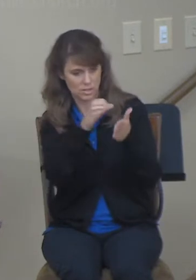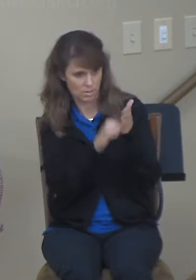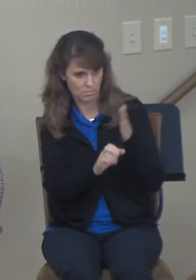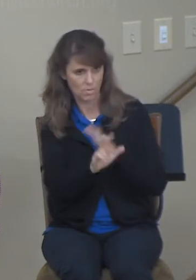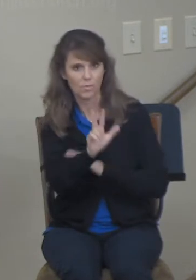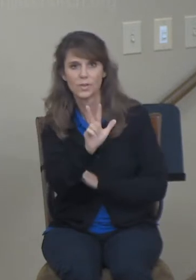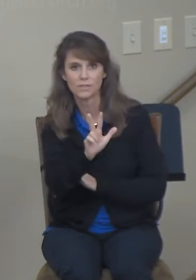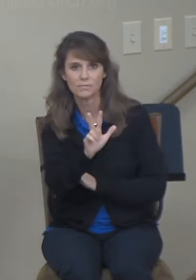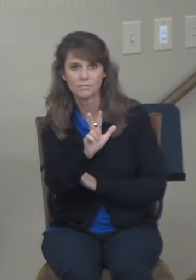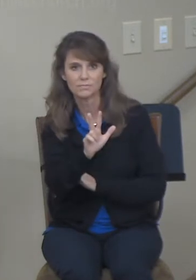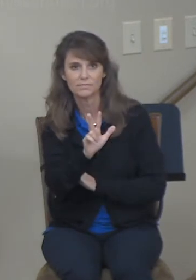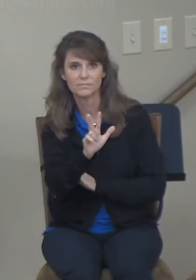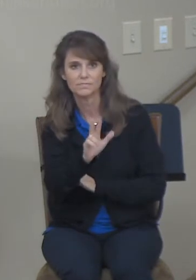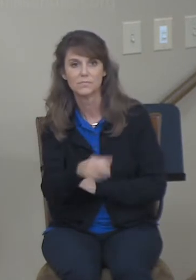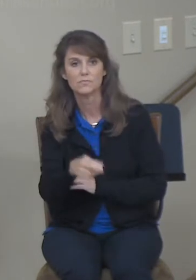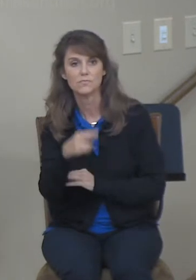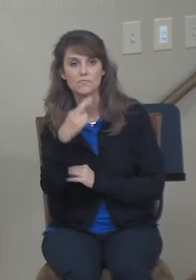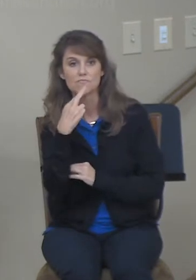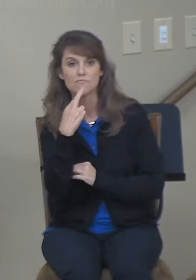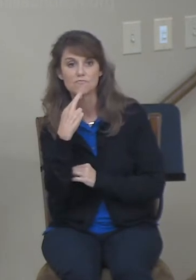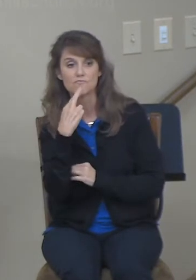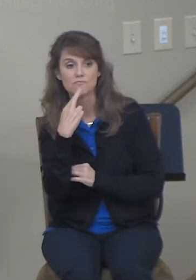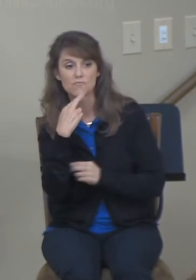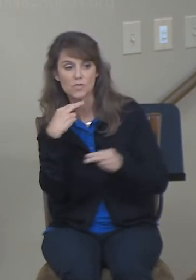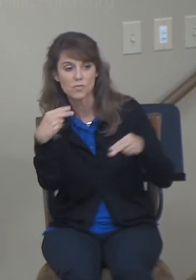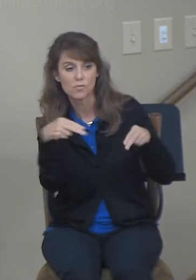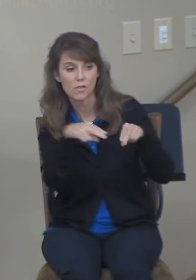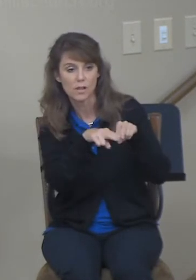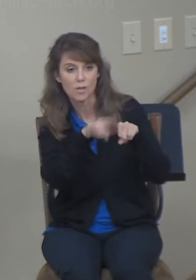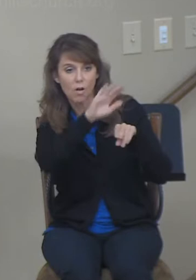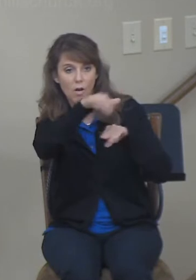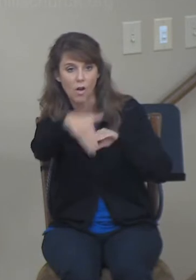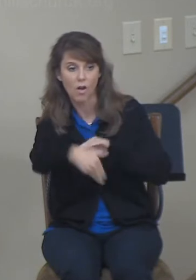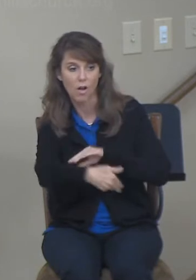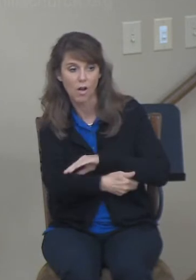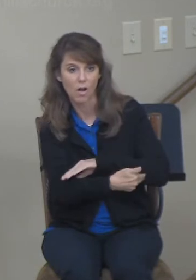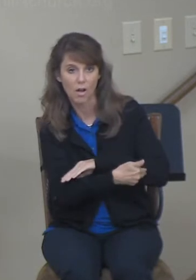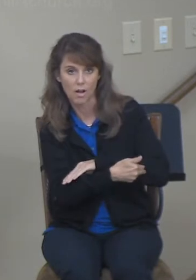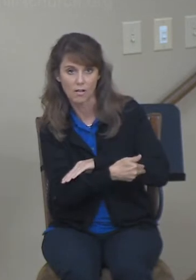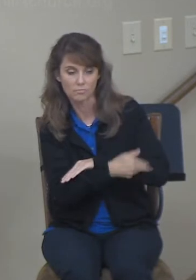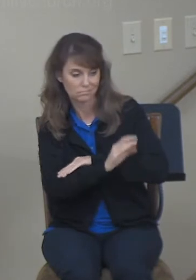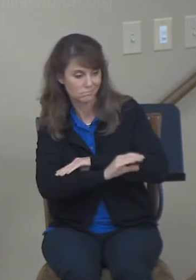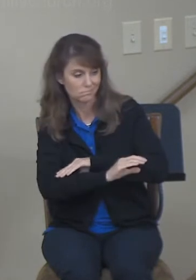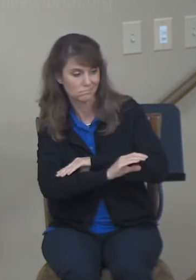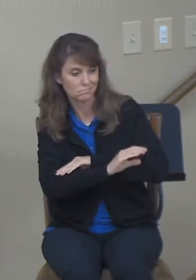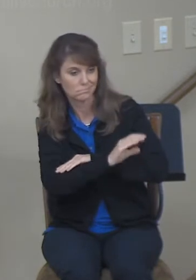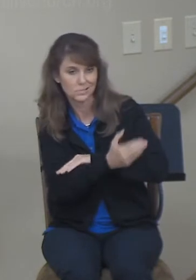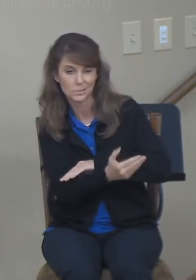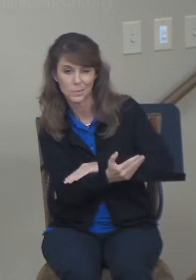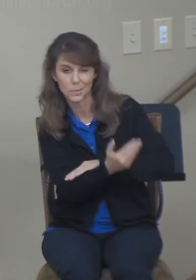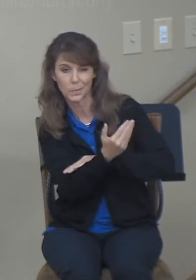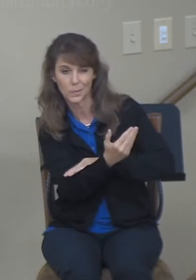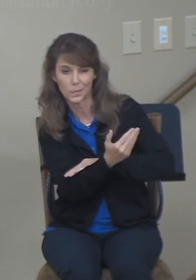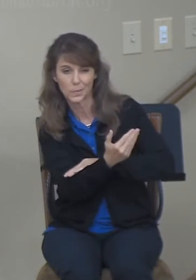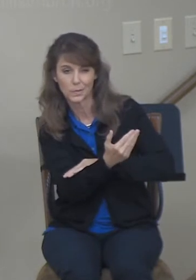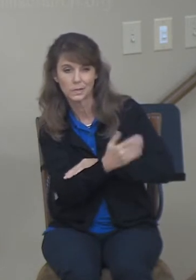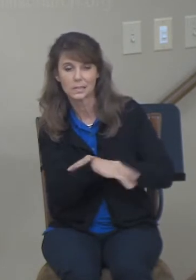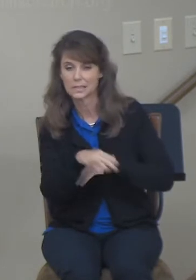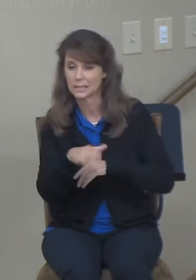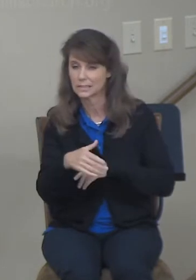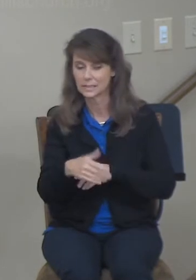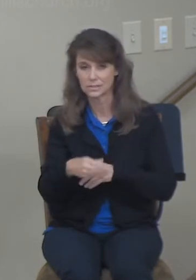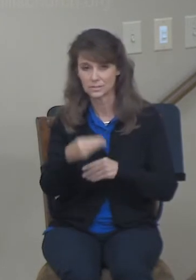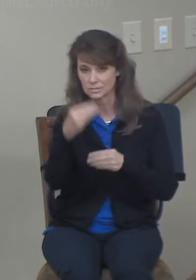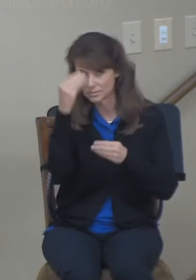lays in beside him until the morning and he protects her. He says, let it not be known in verse 14